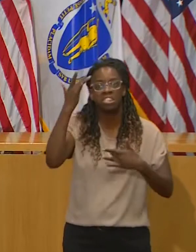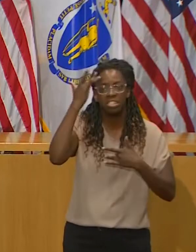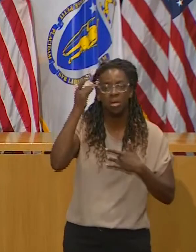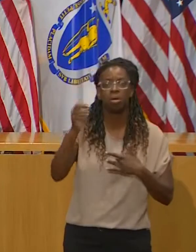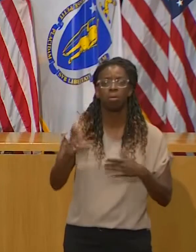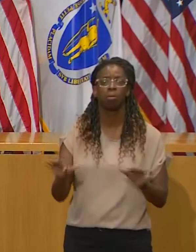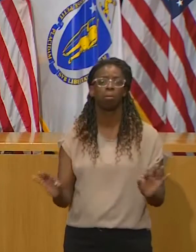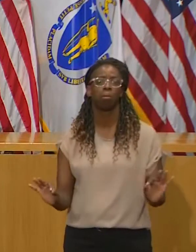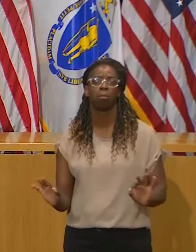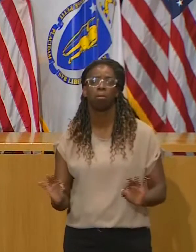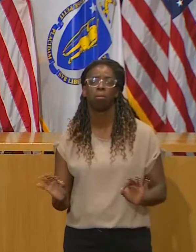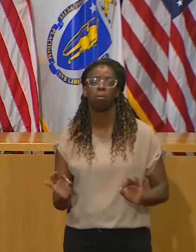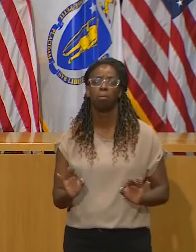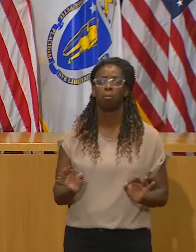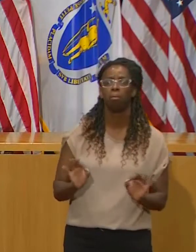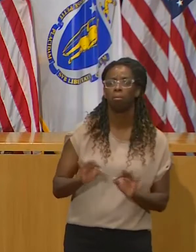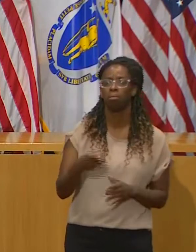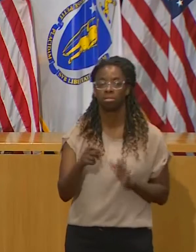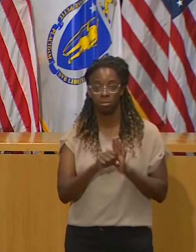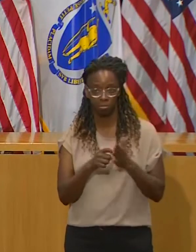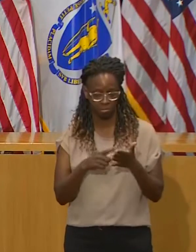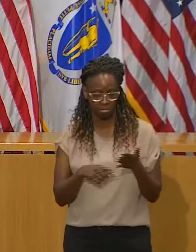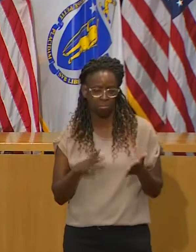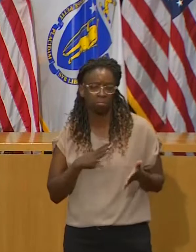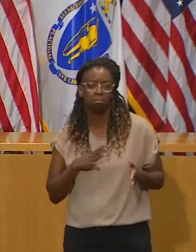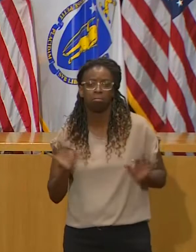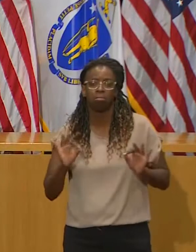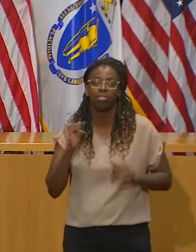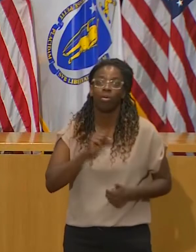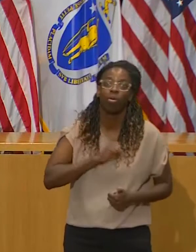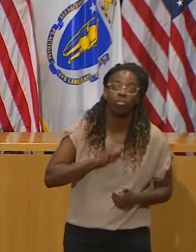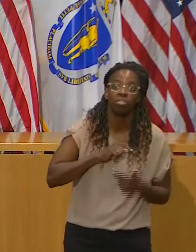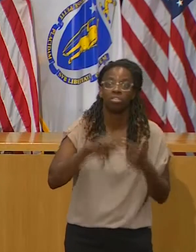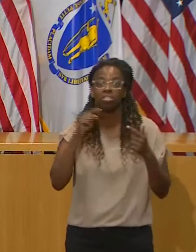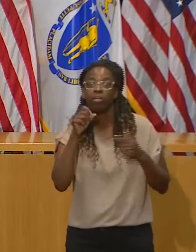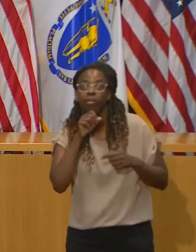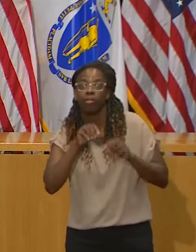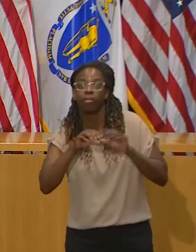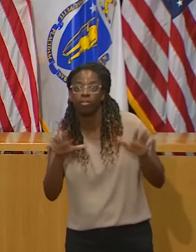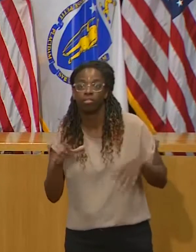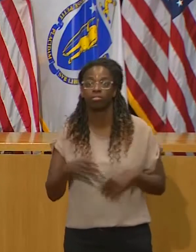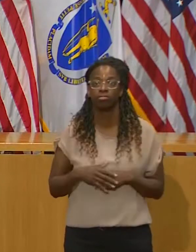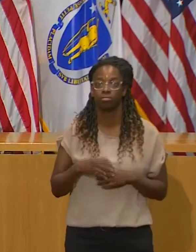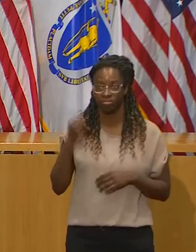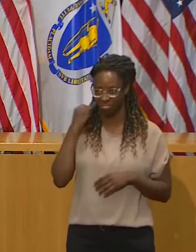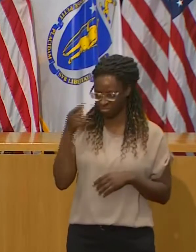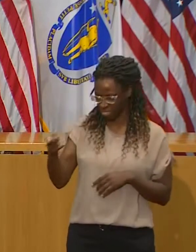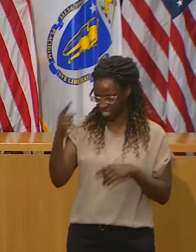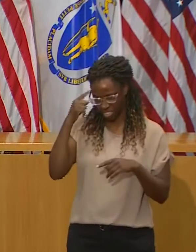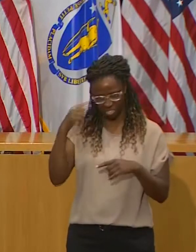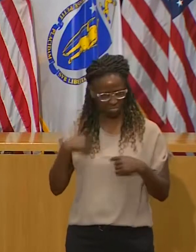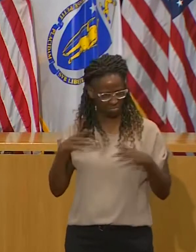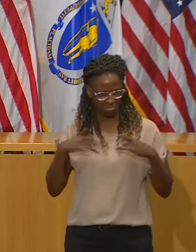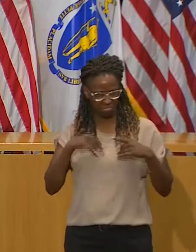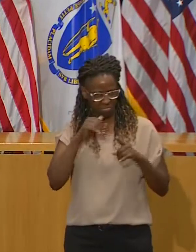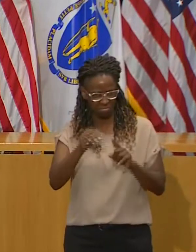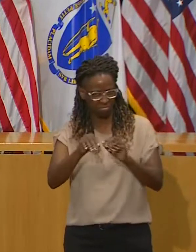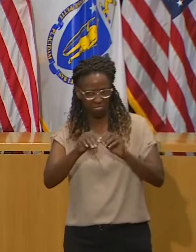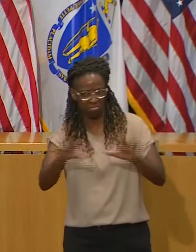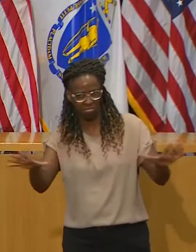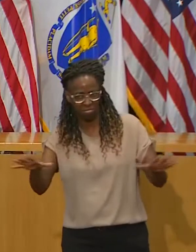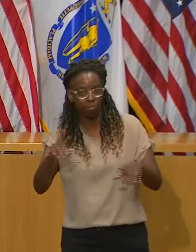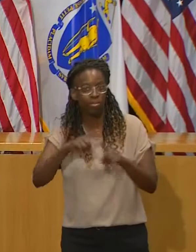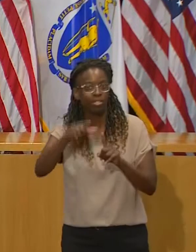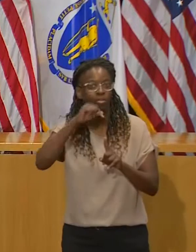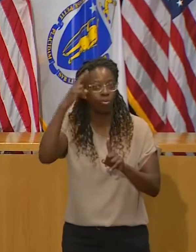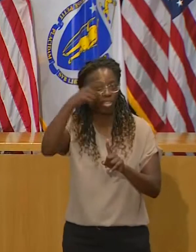But their contact, especially close informal contact indoors over an extended period of time, like